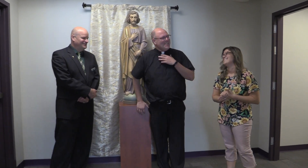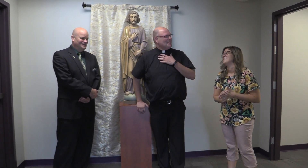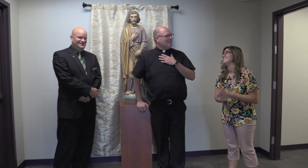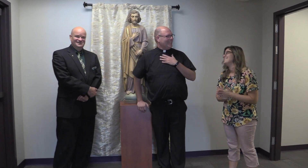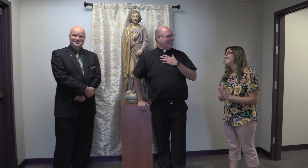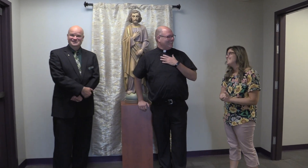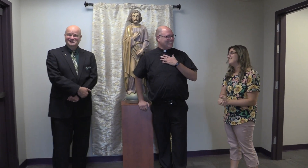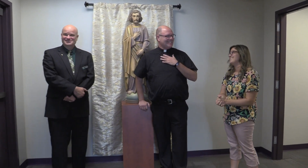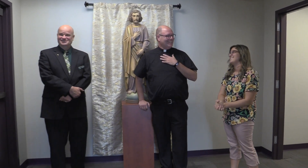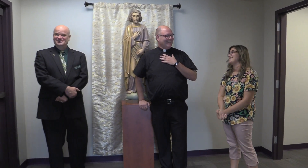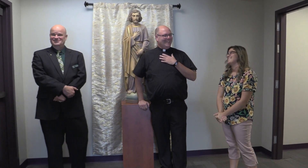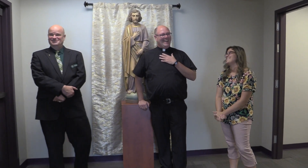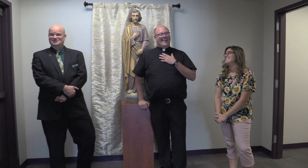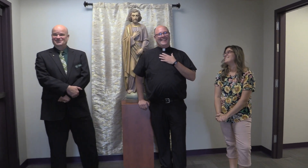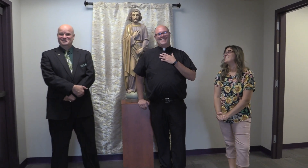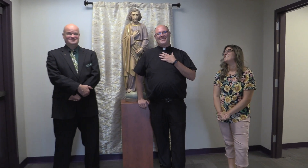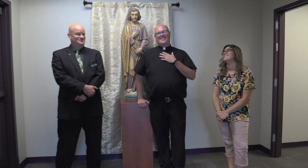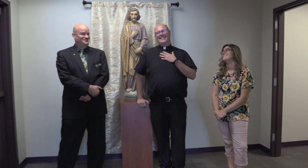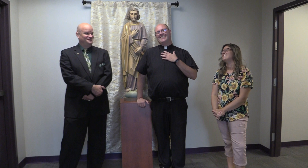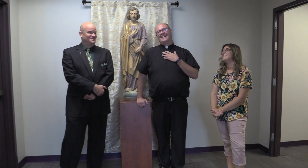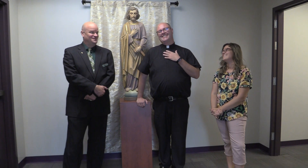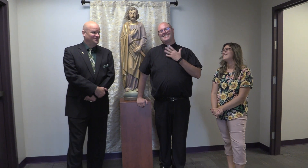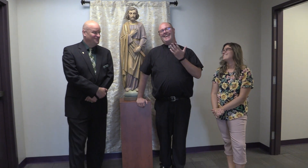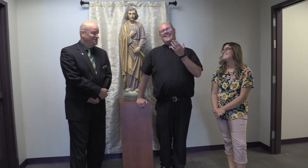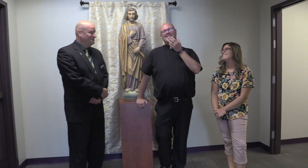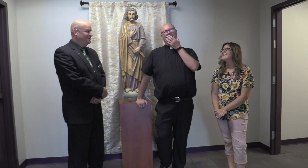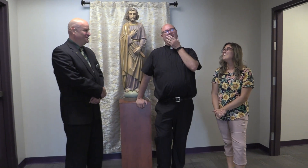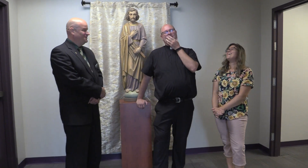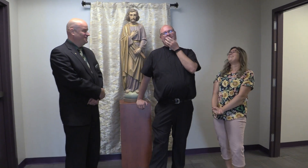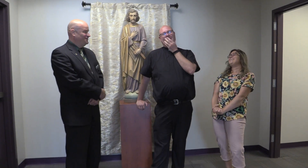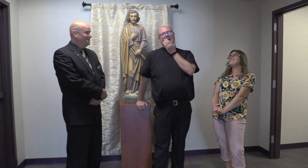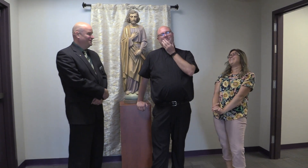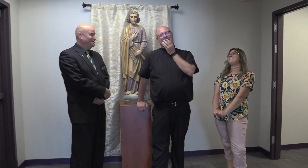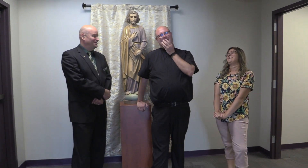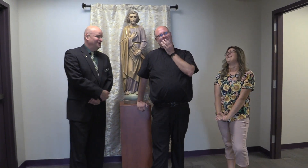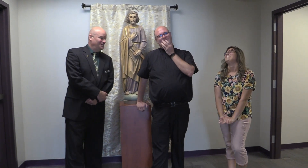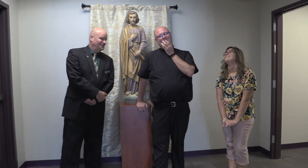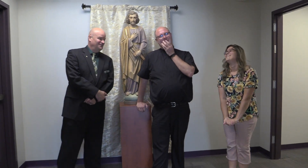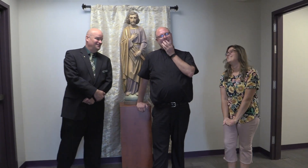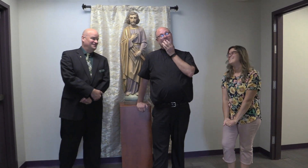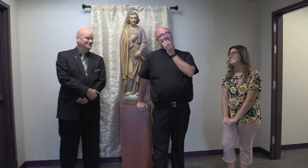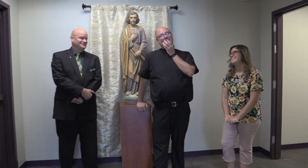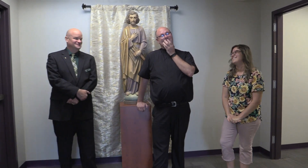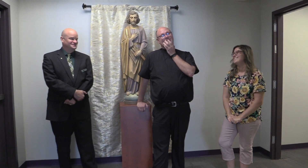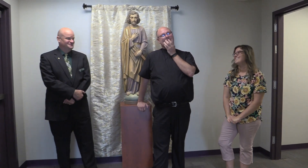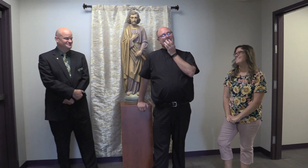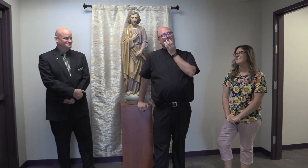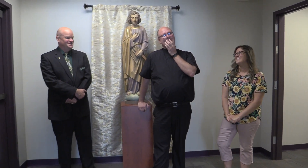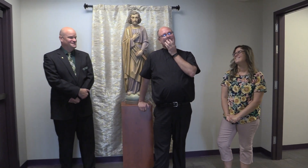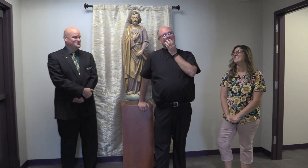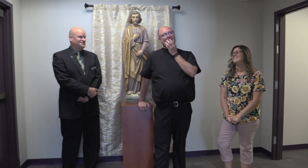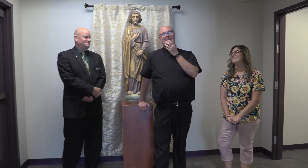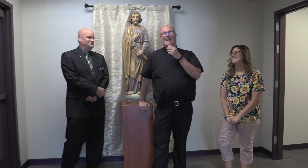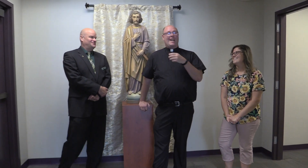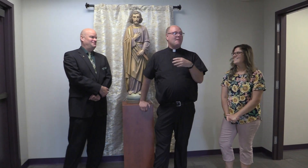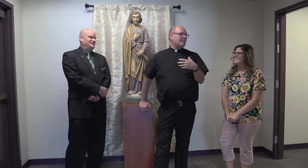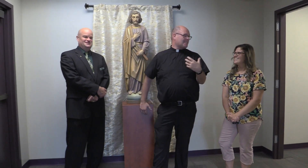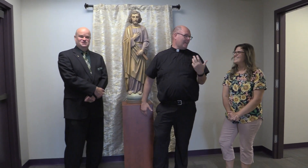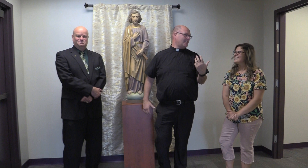Well, that is... That's really sad. I mean, I'm happy. don't know. But anyway, yeah, nonetheless. sharpener. And I'm excited